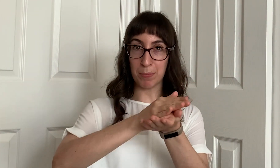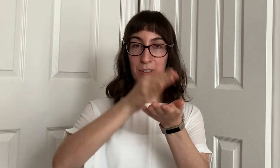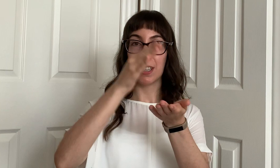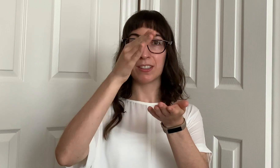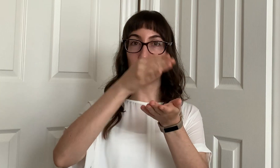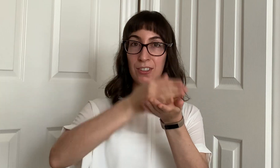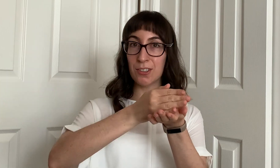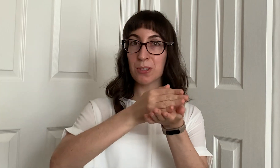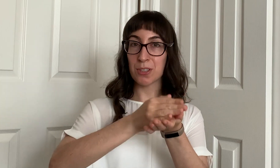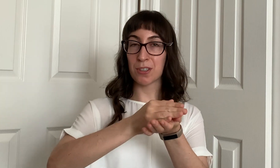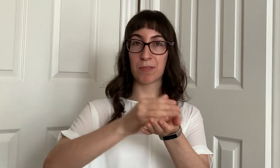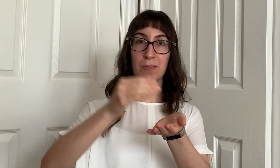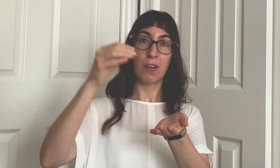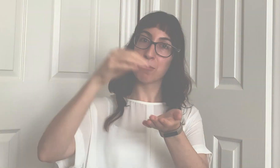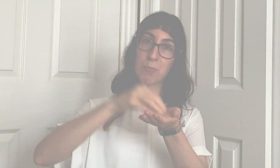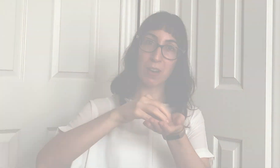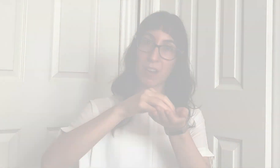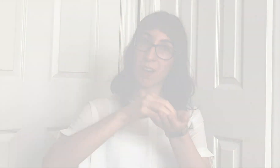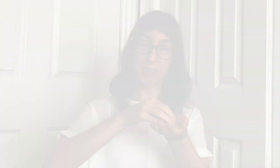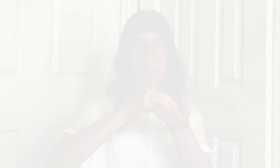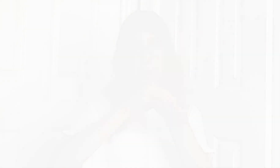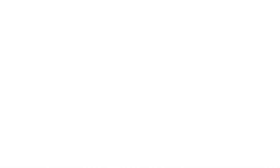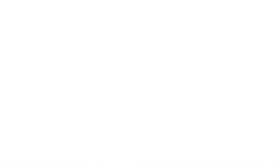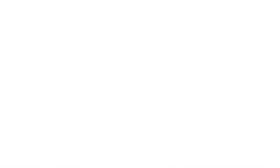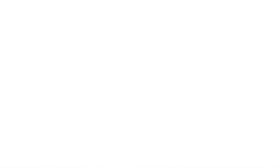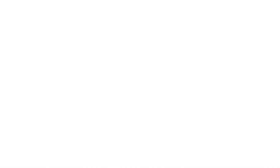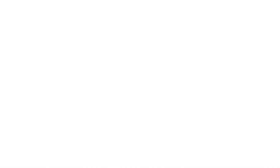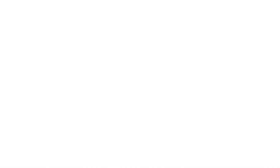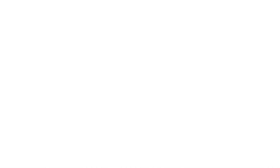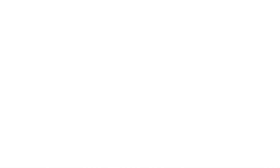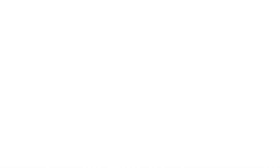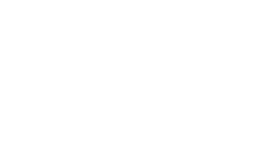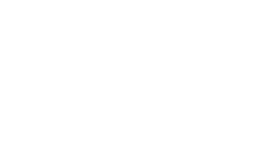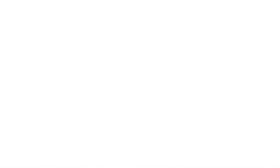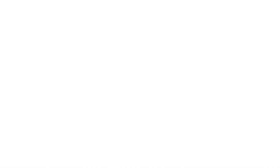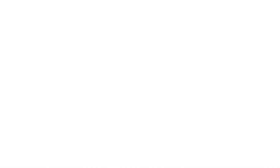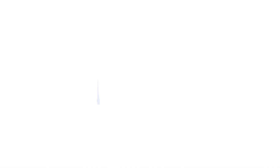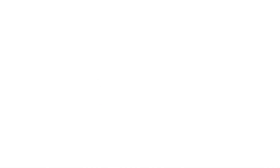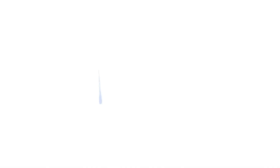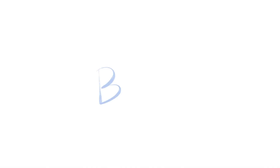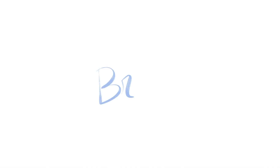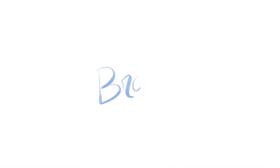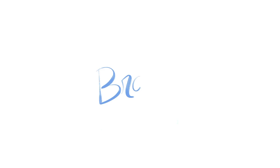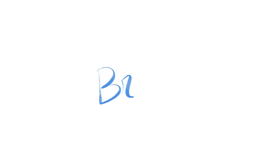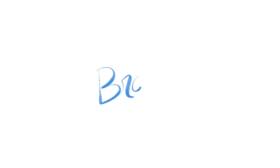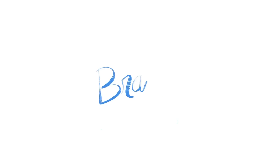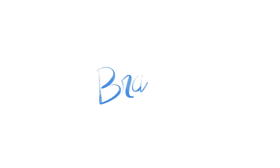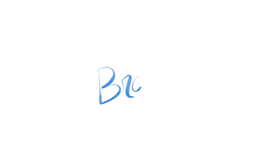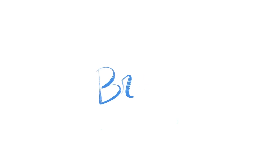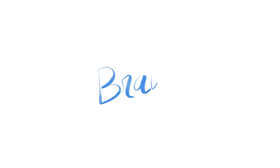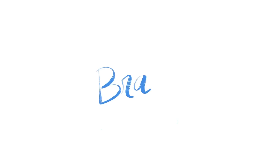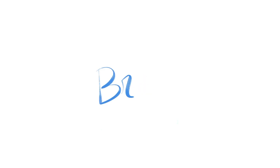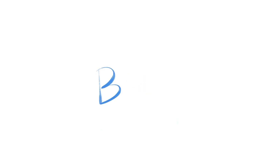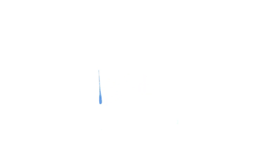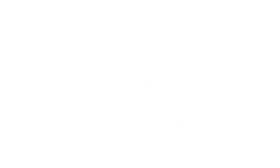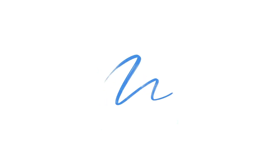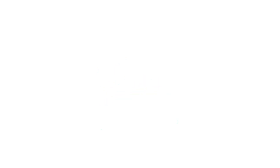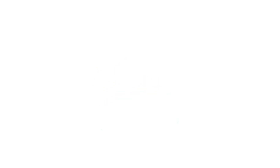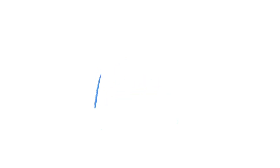that you serve 100 percent all right so we're going to start with step one and